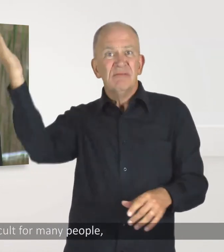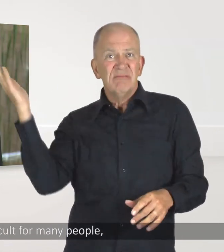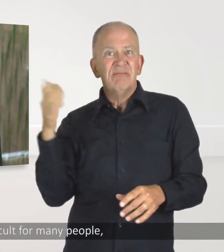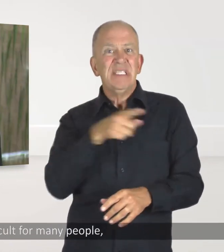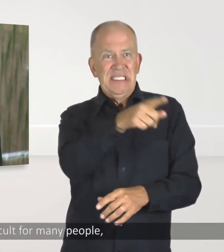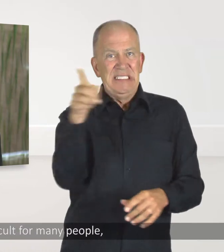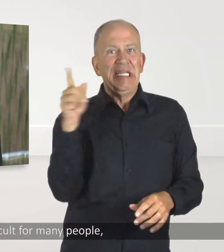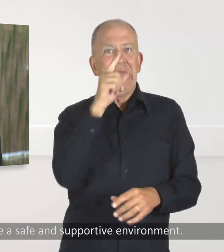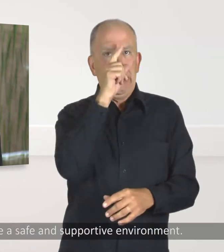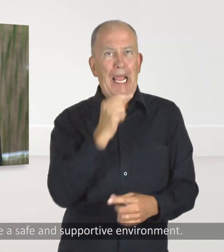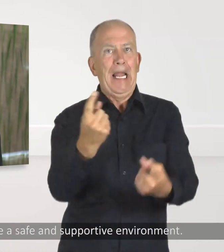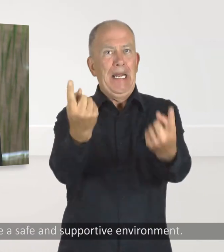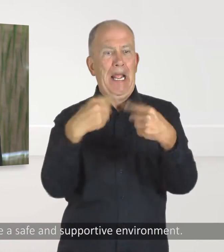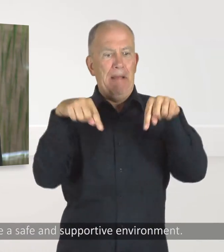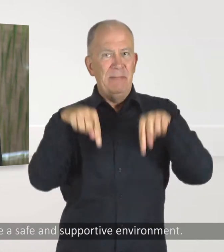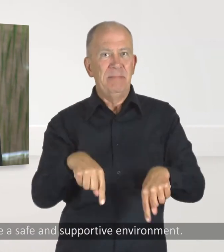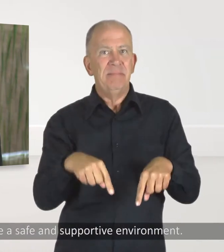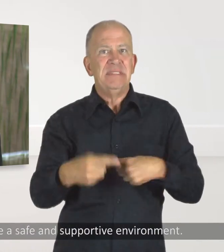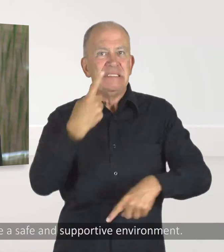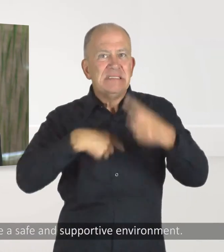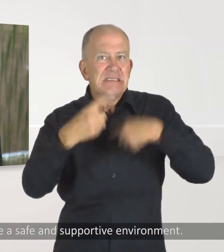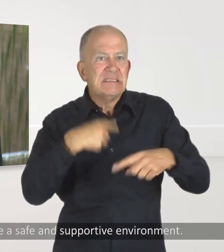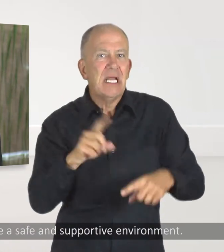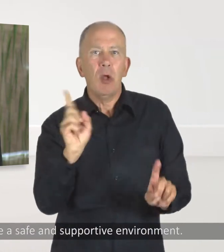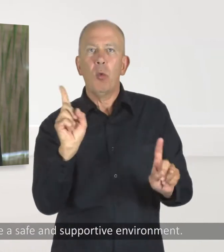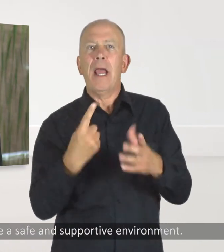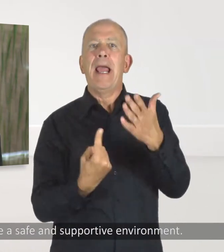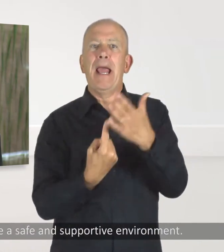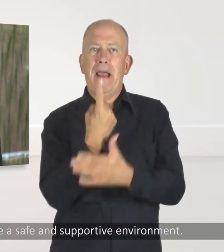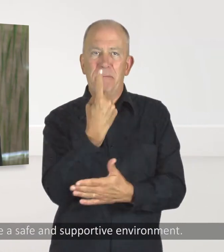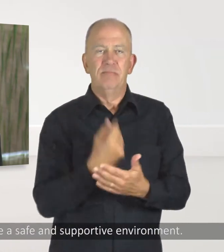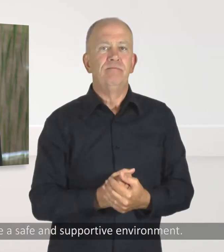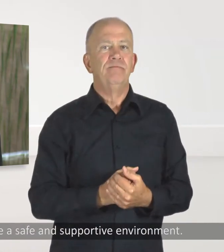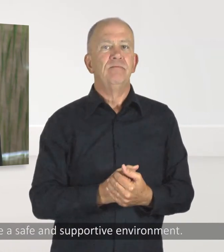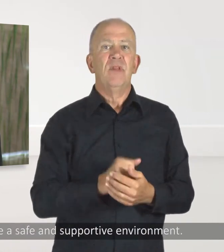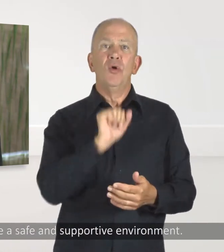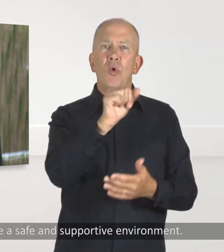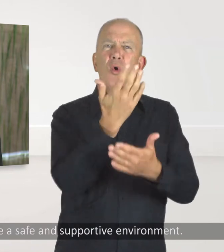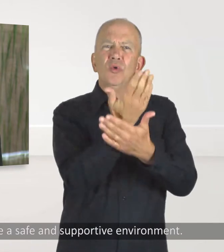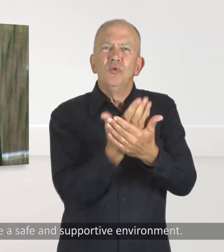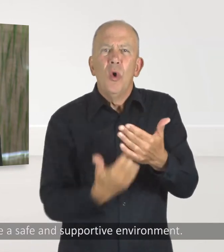people, but the Commission does provide a safe and supportive environment.